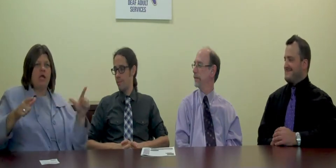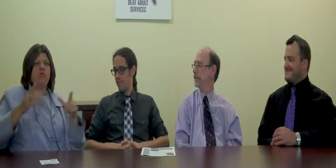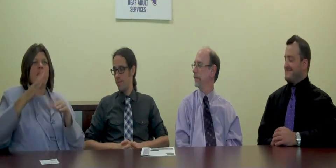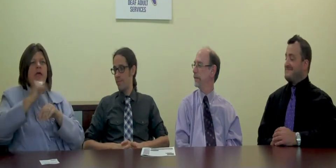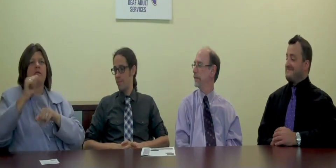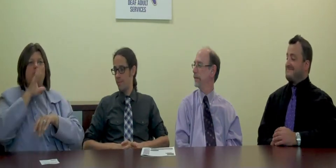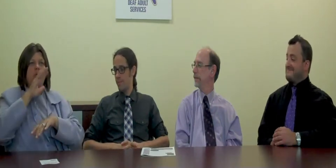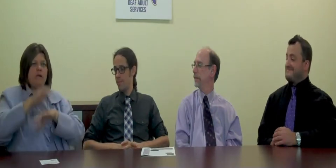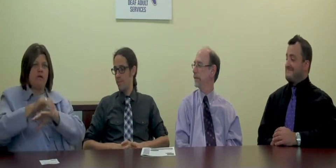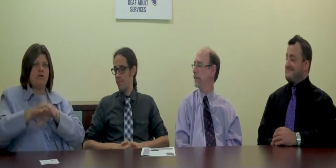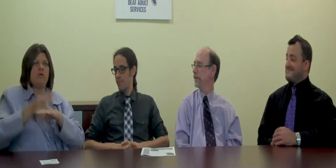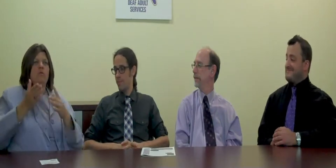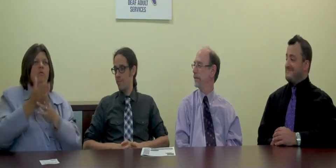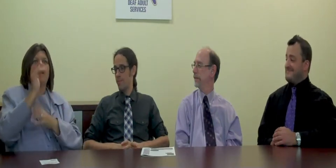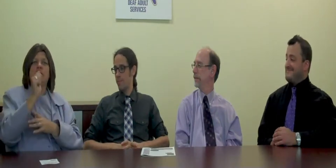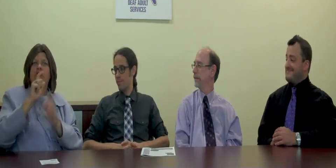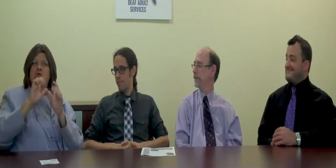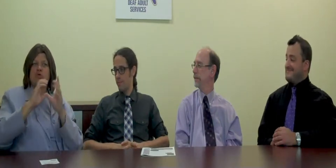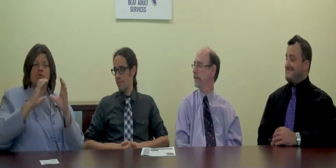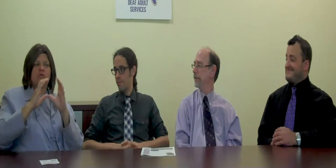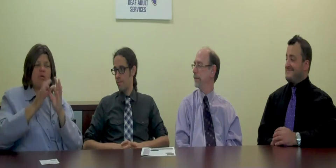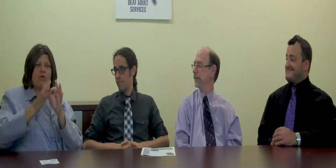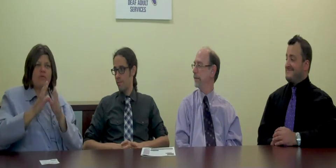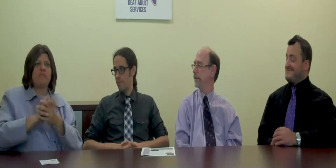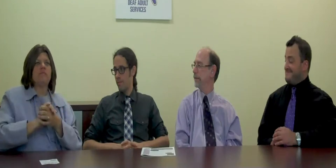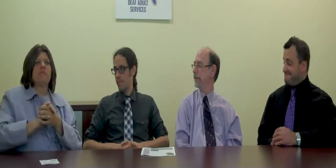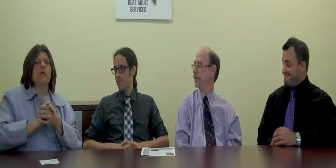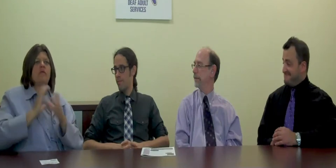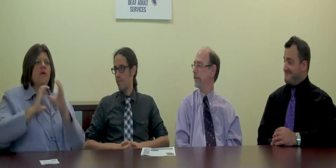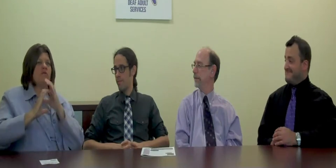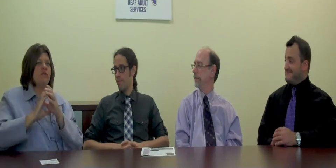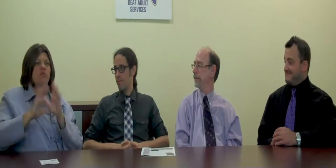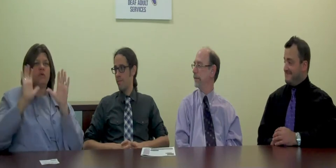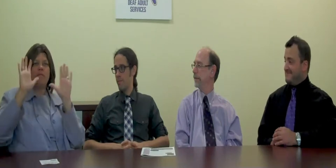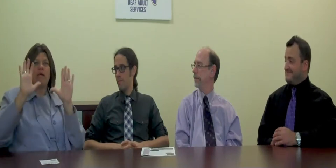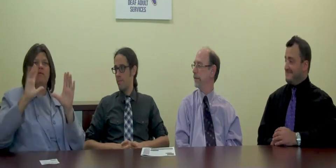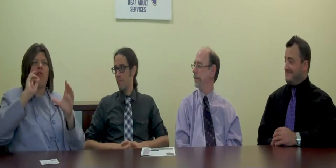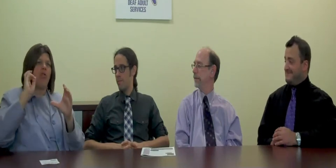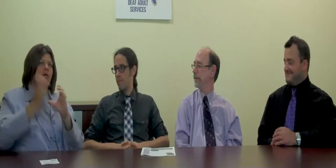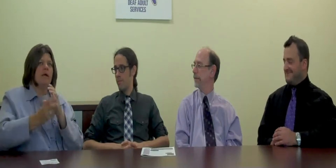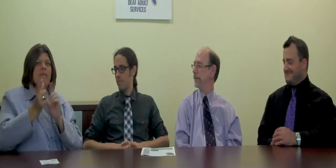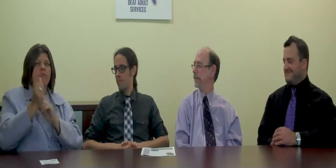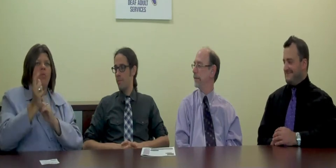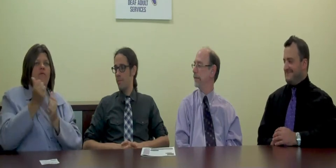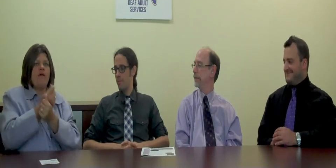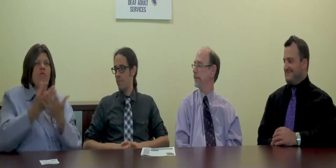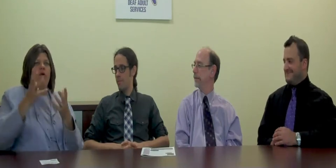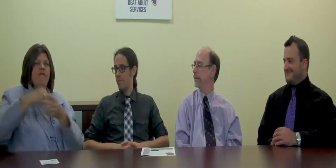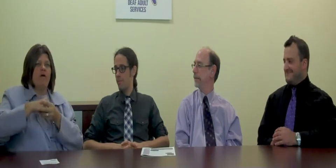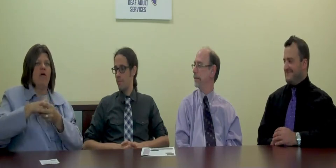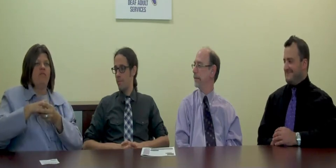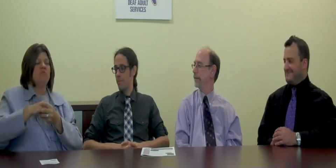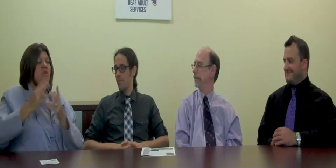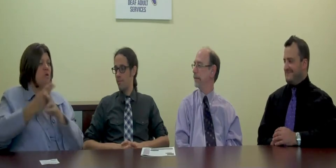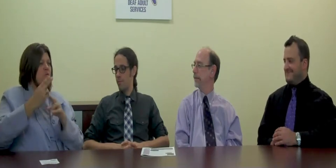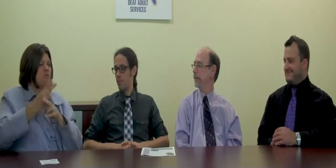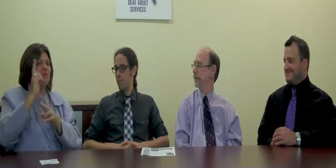and spoken English through an ASL interpreter. The conversation was an amazing and captivating moment for everyone involved in the